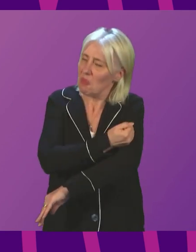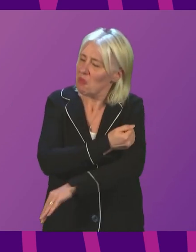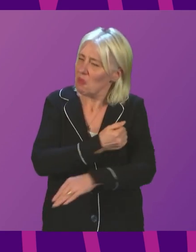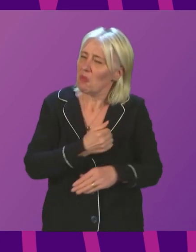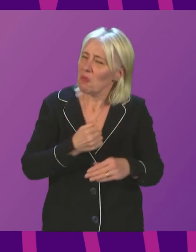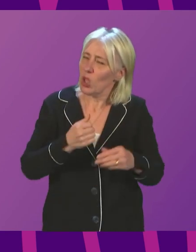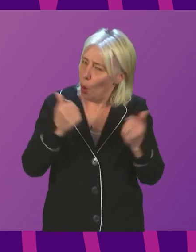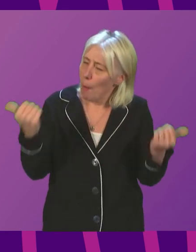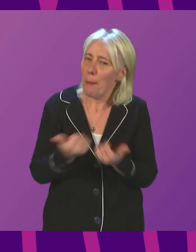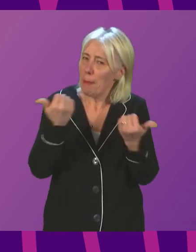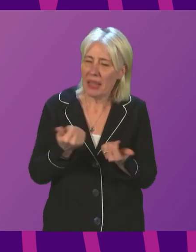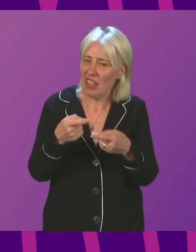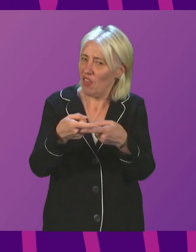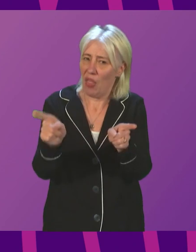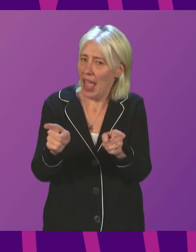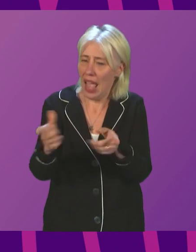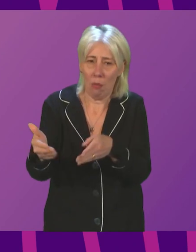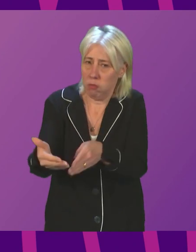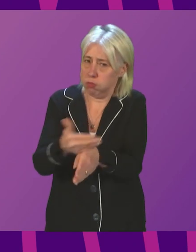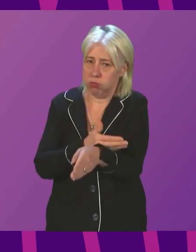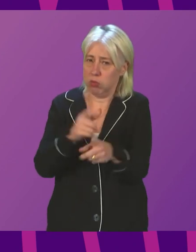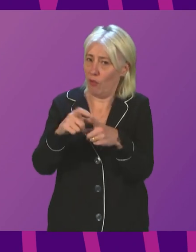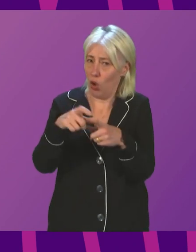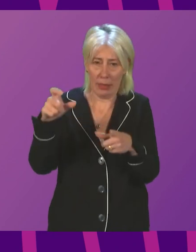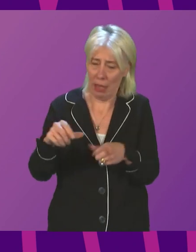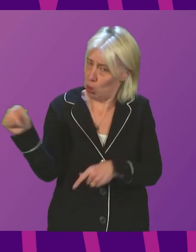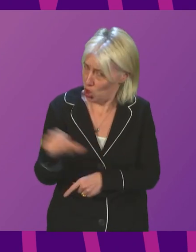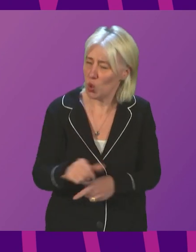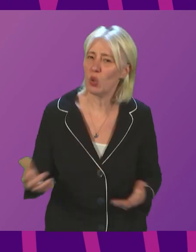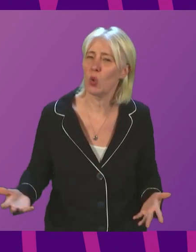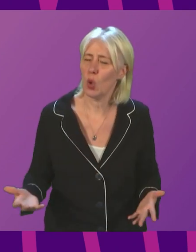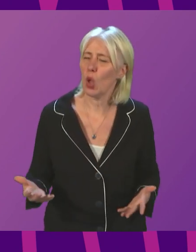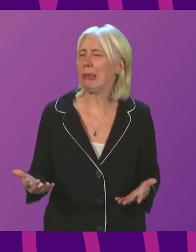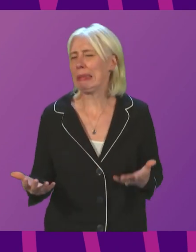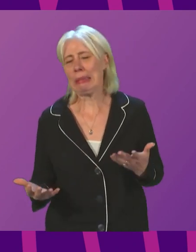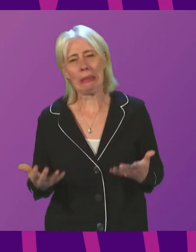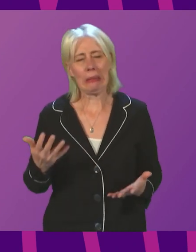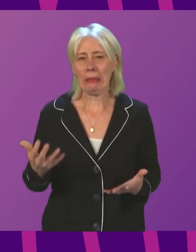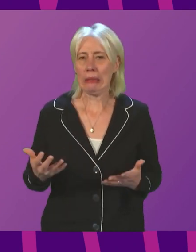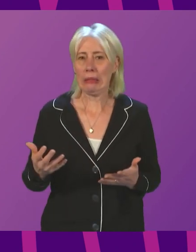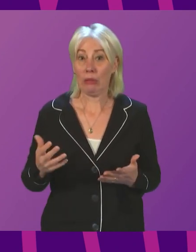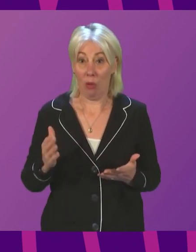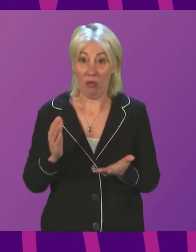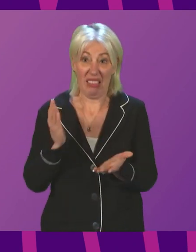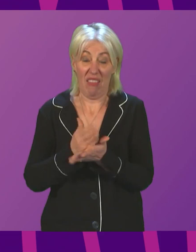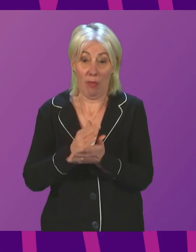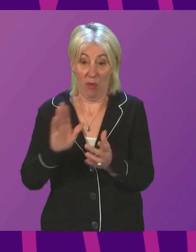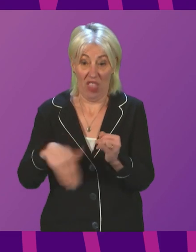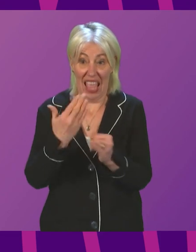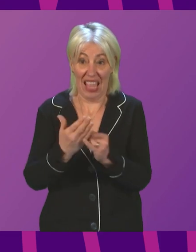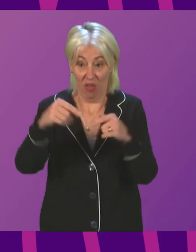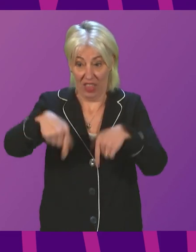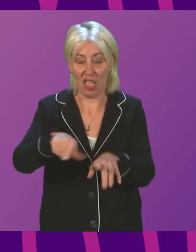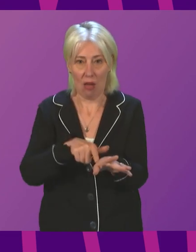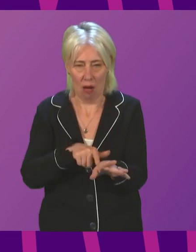should be completed for them well before December, or well before the end of the year in December.